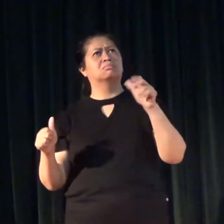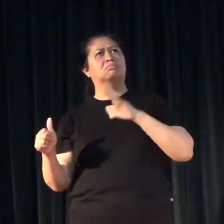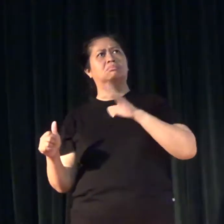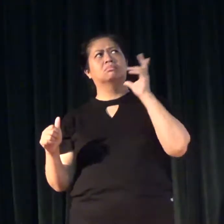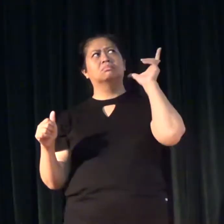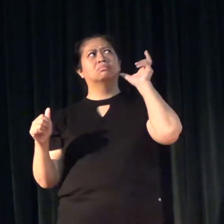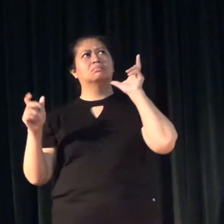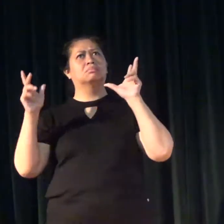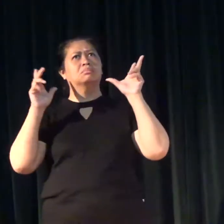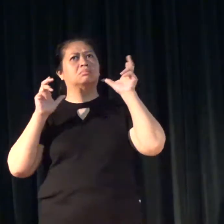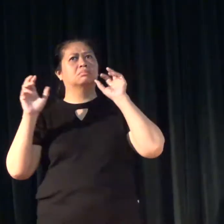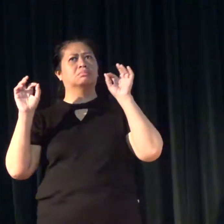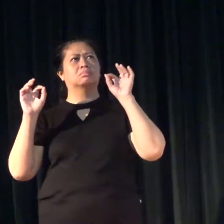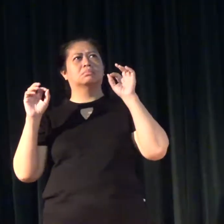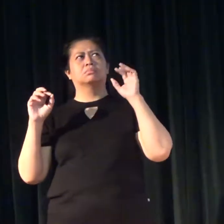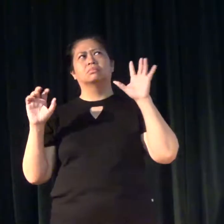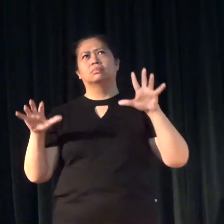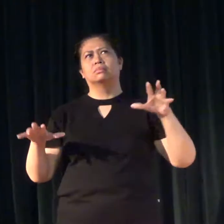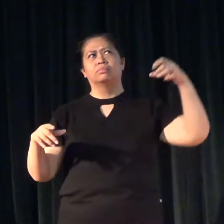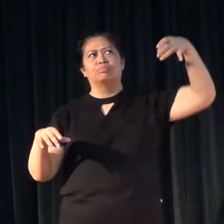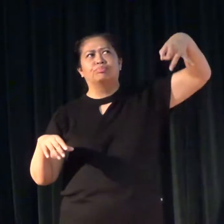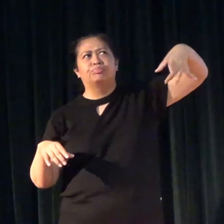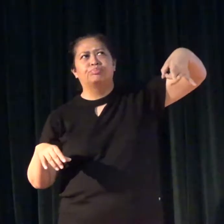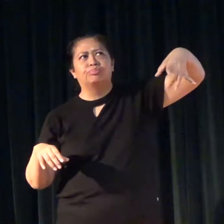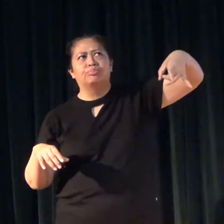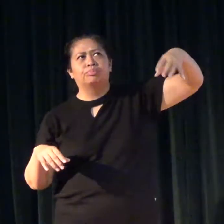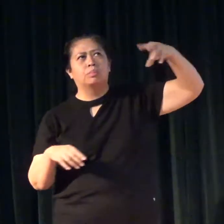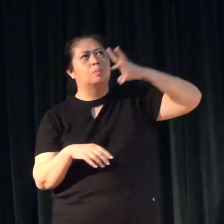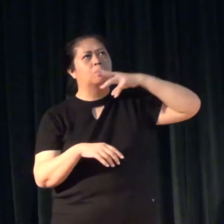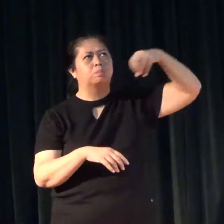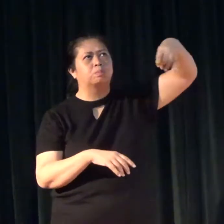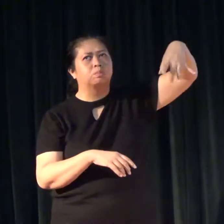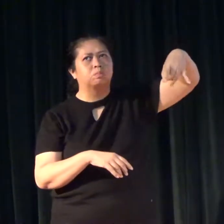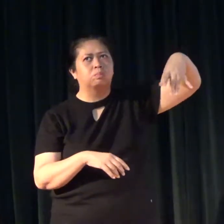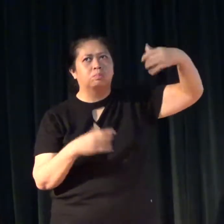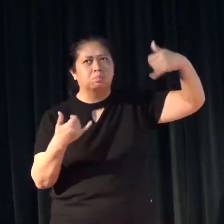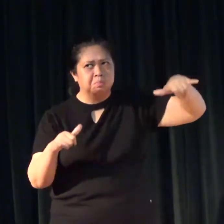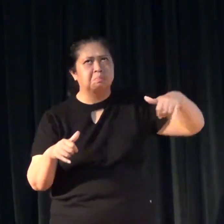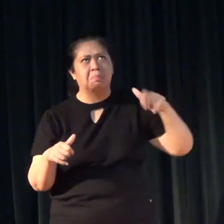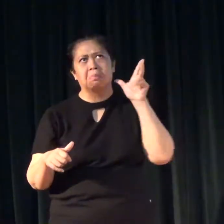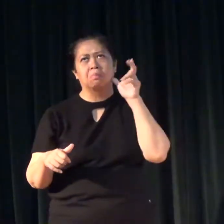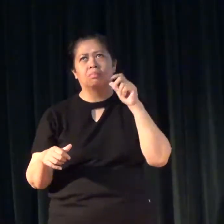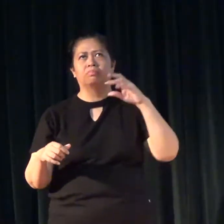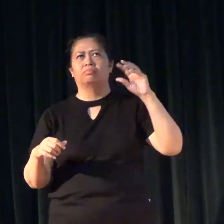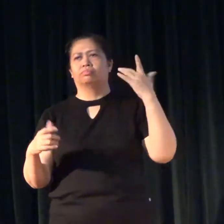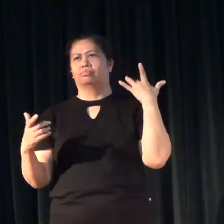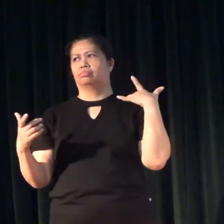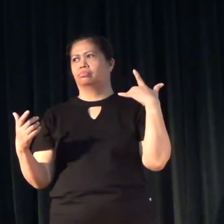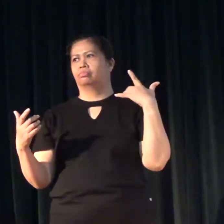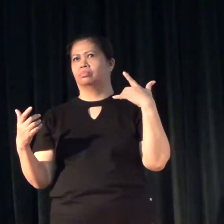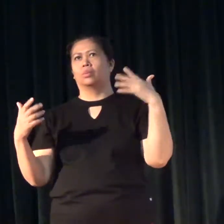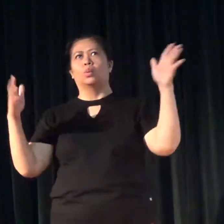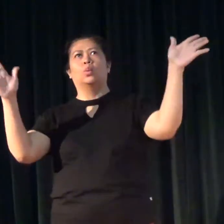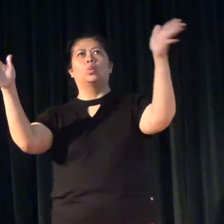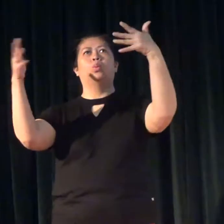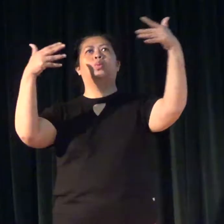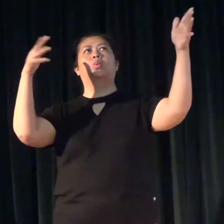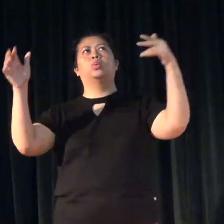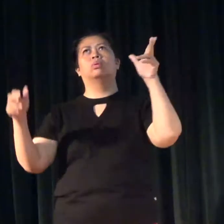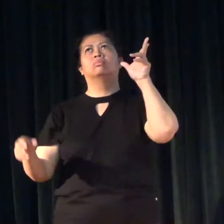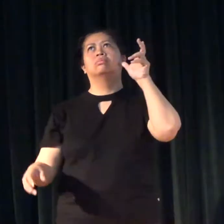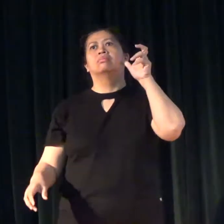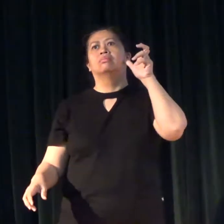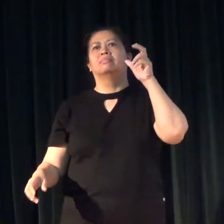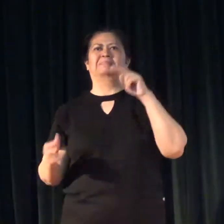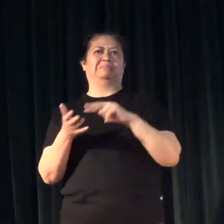the dripping of the faucet or the swishing of the leaves of the tree,